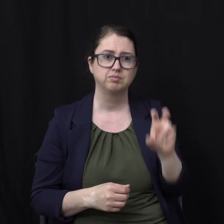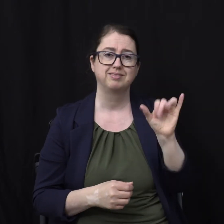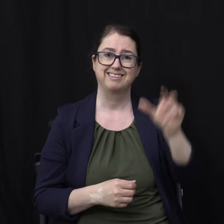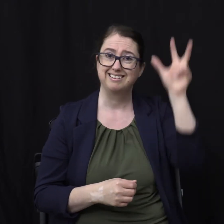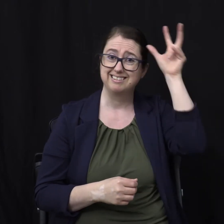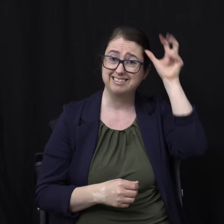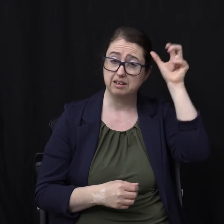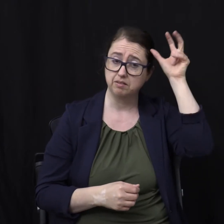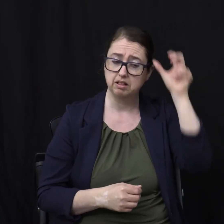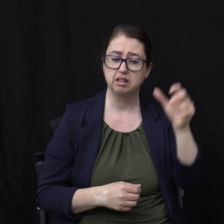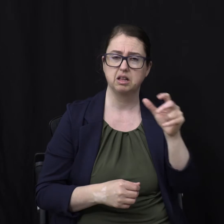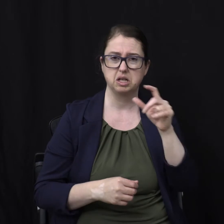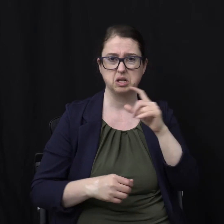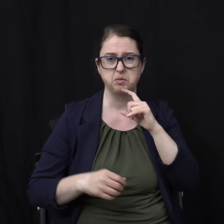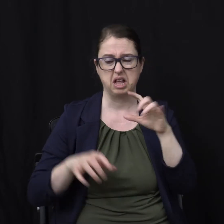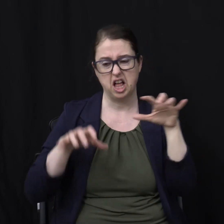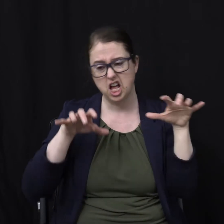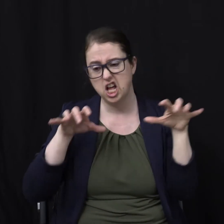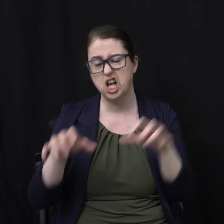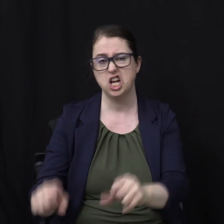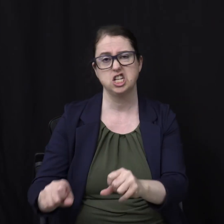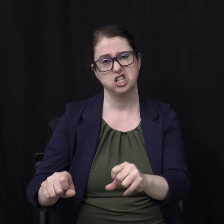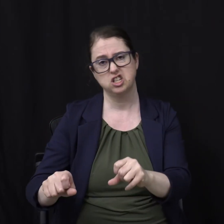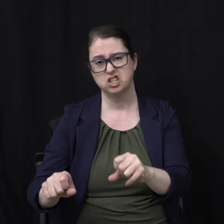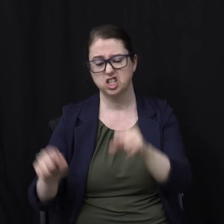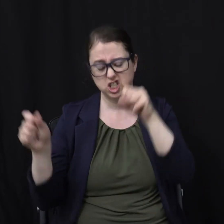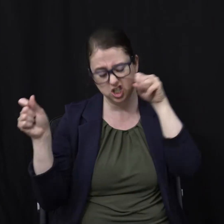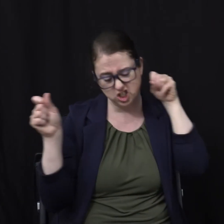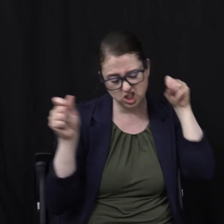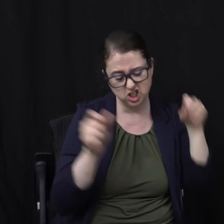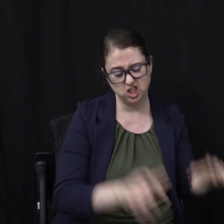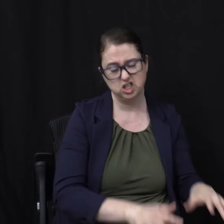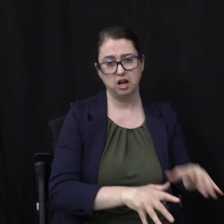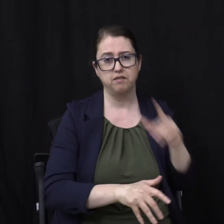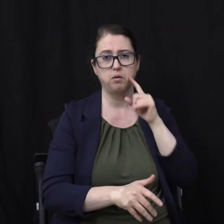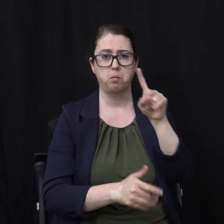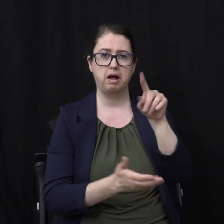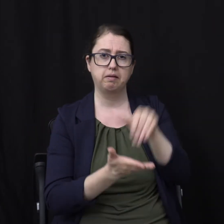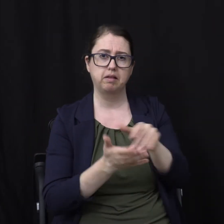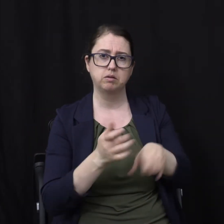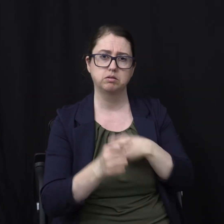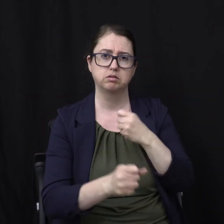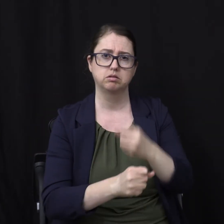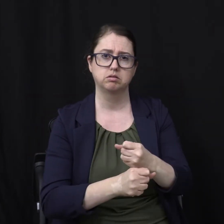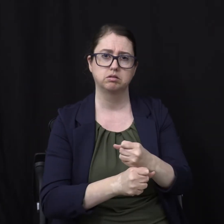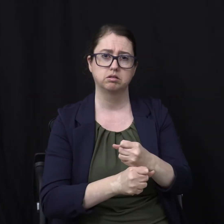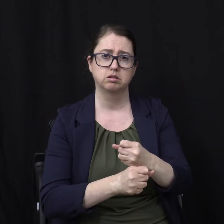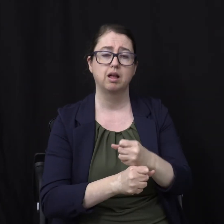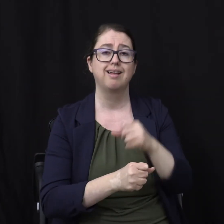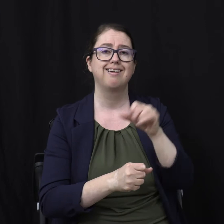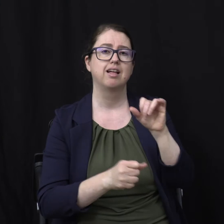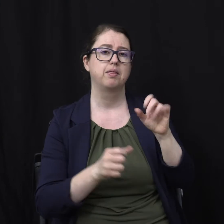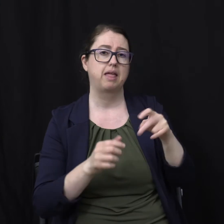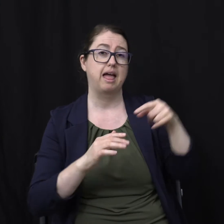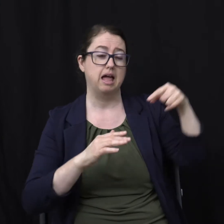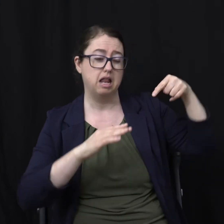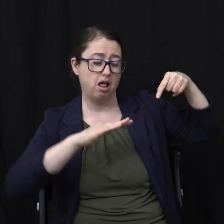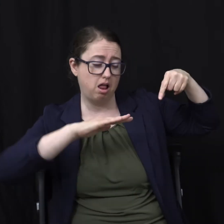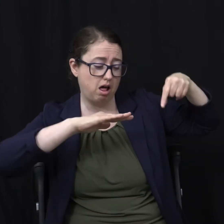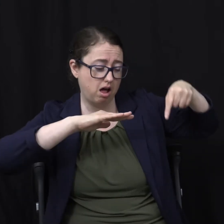Satan And he's bound In verse 2 For a thousand years He's cast into the Bottomless pit Now when you